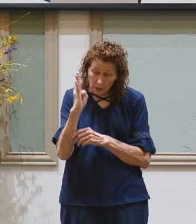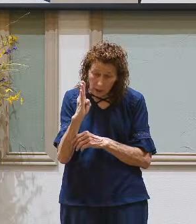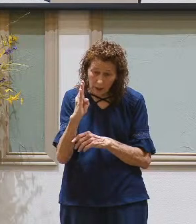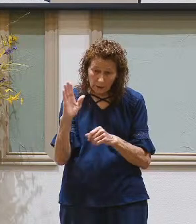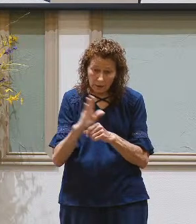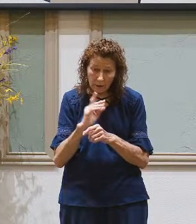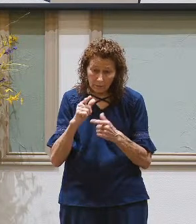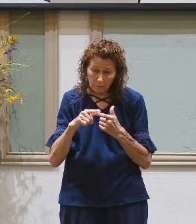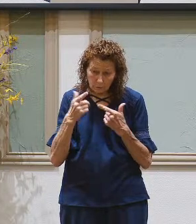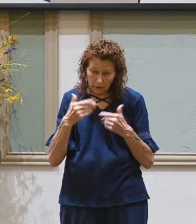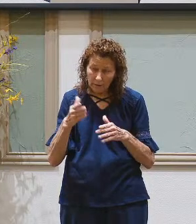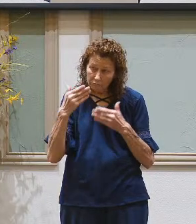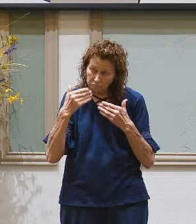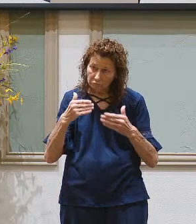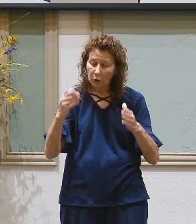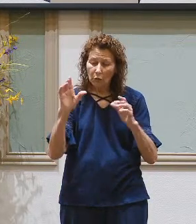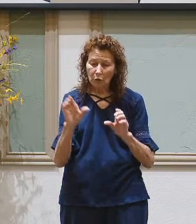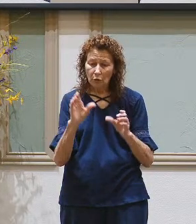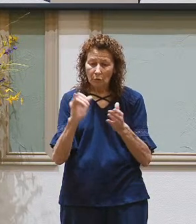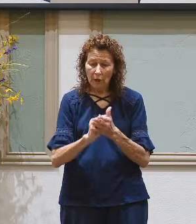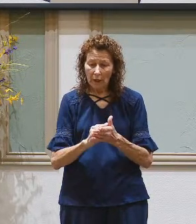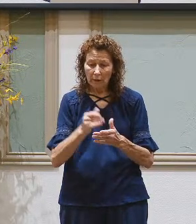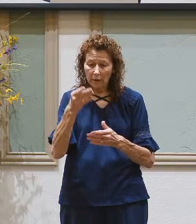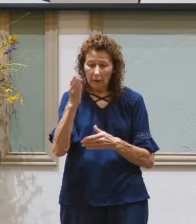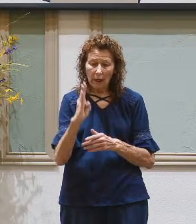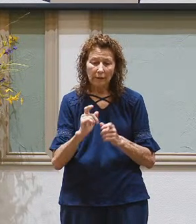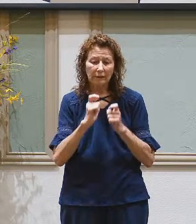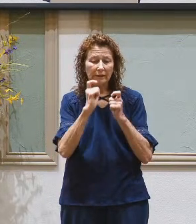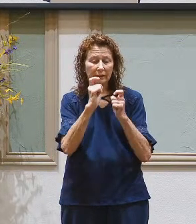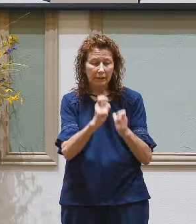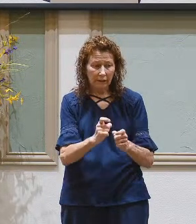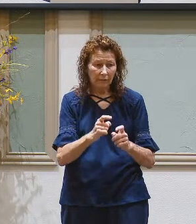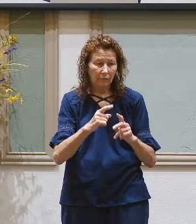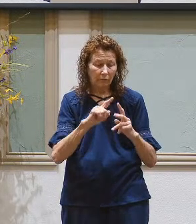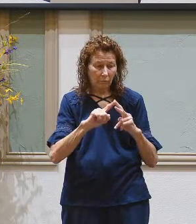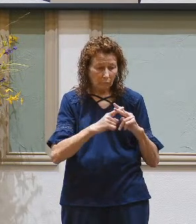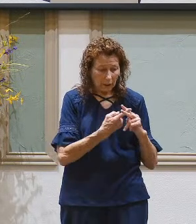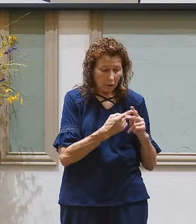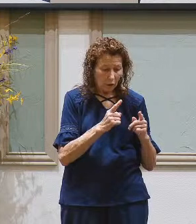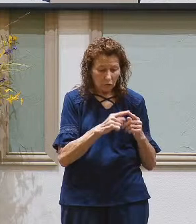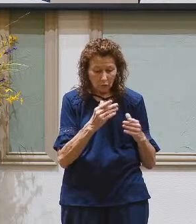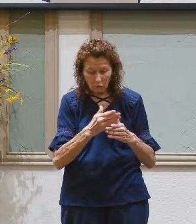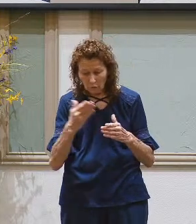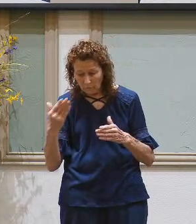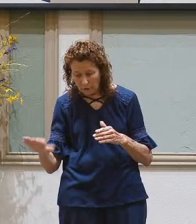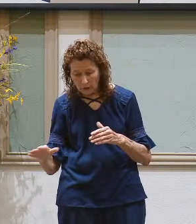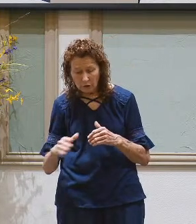him do it it's God's gift from start to finish